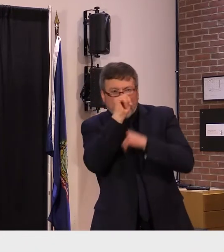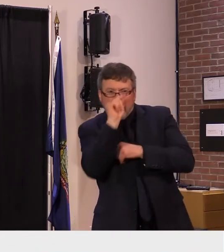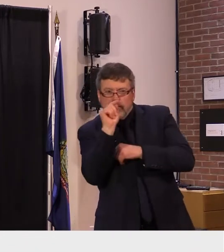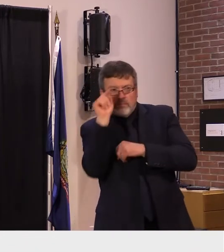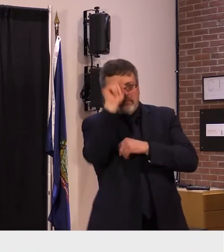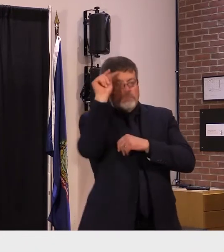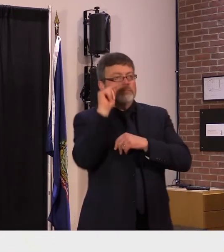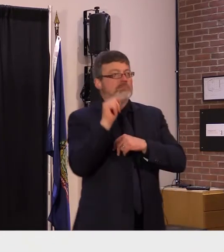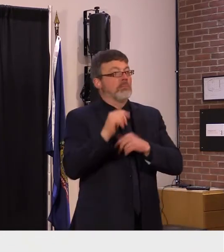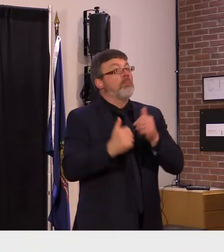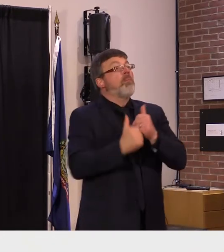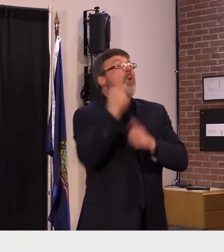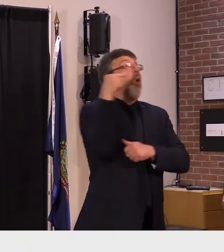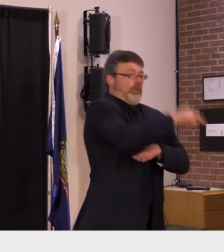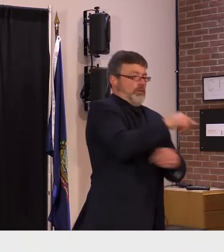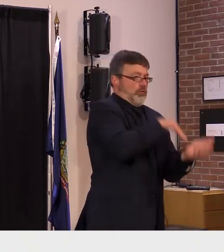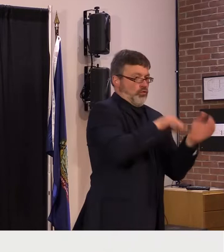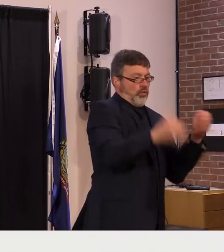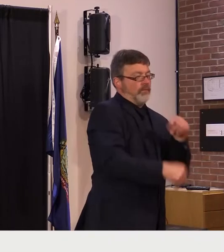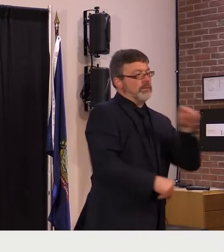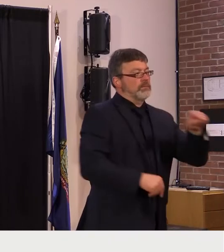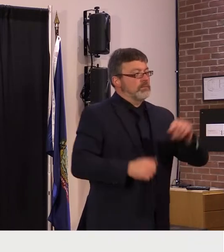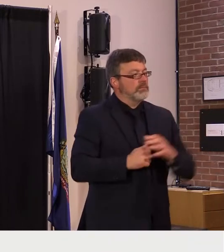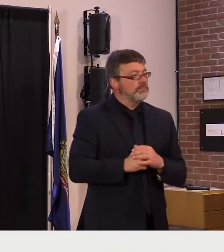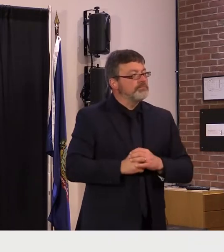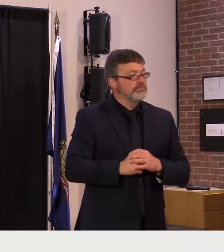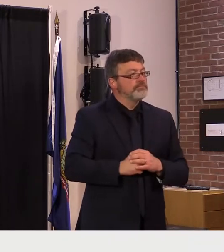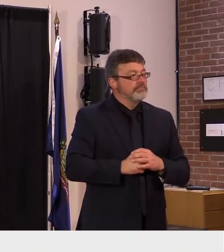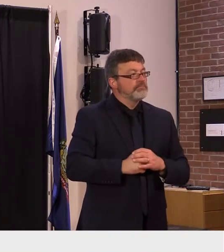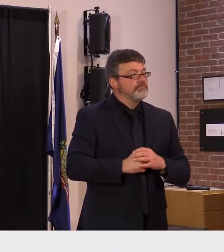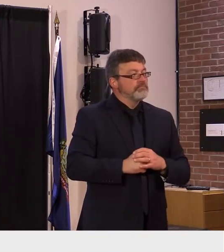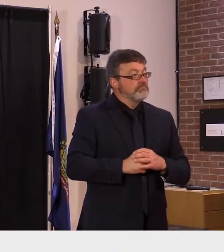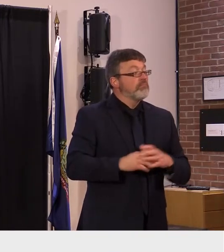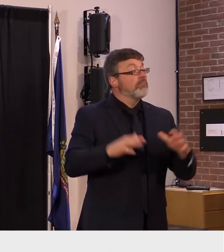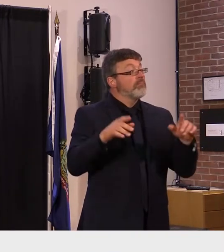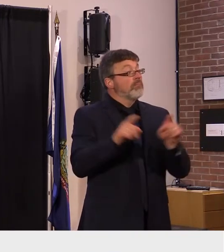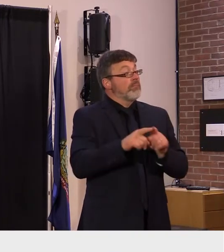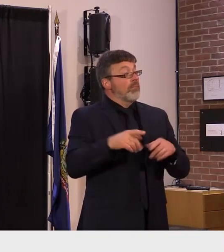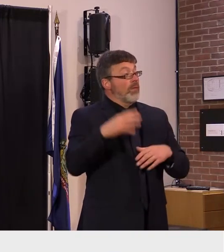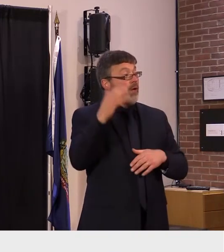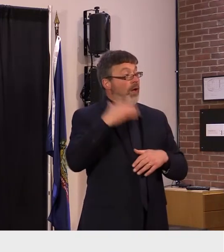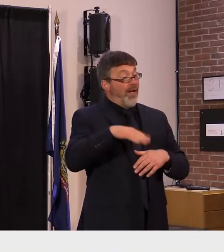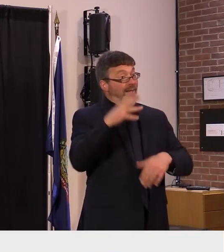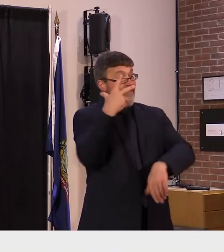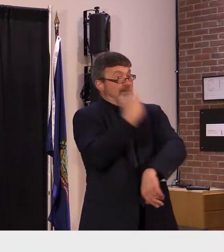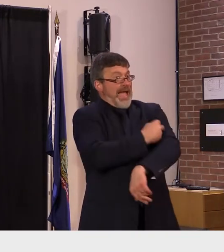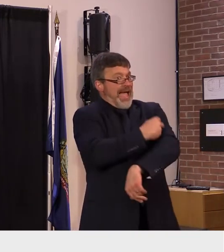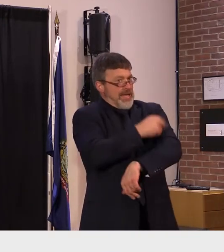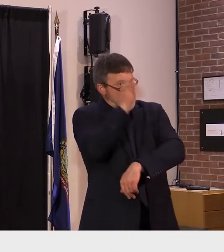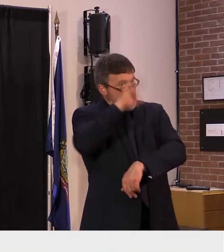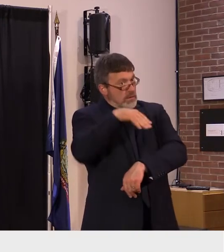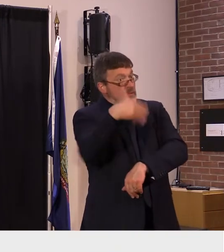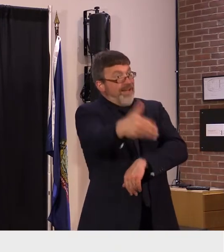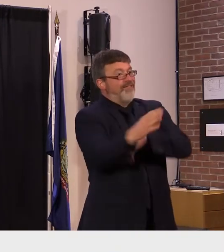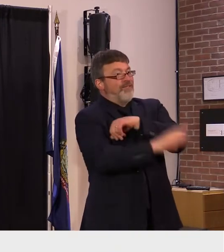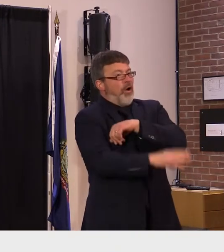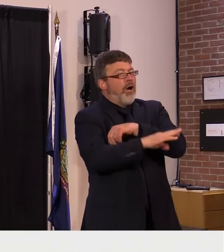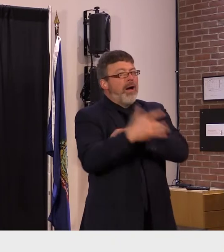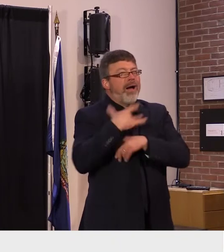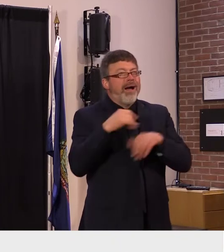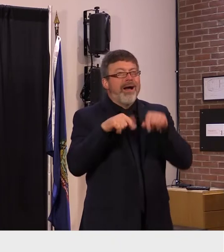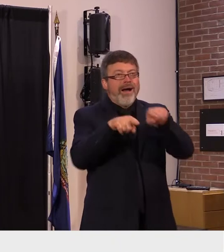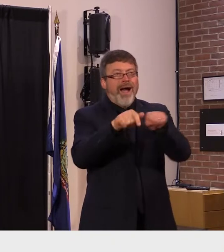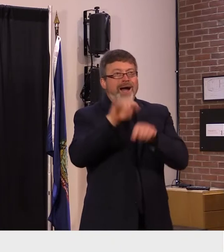for the general population but i encourage vermonters to get the boosters they're eligible